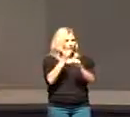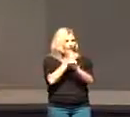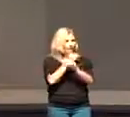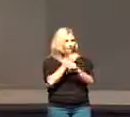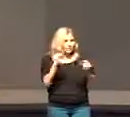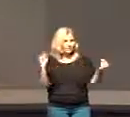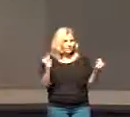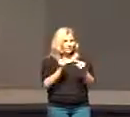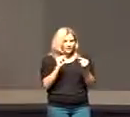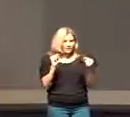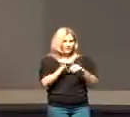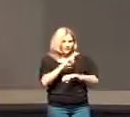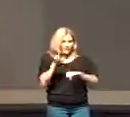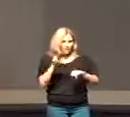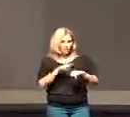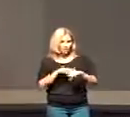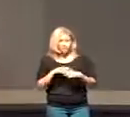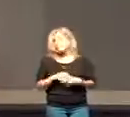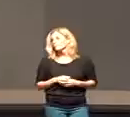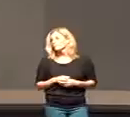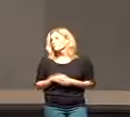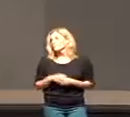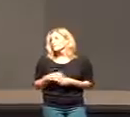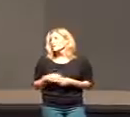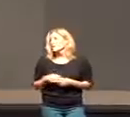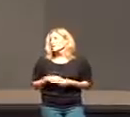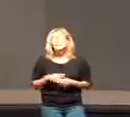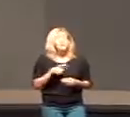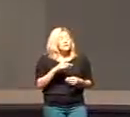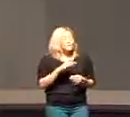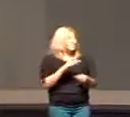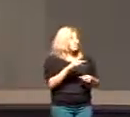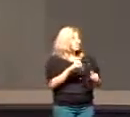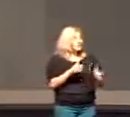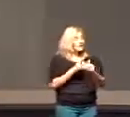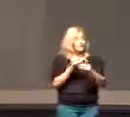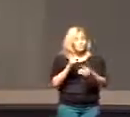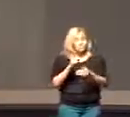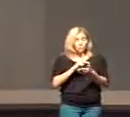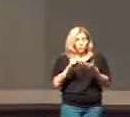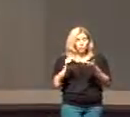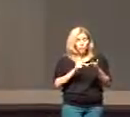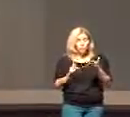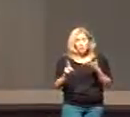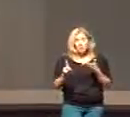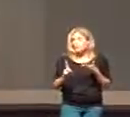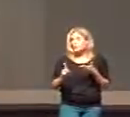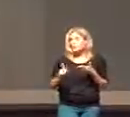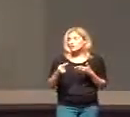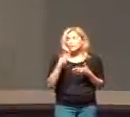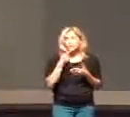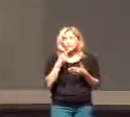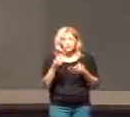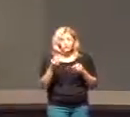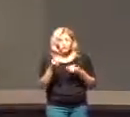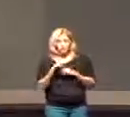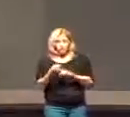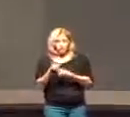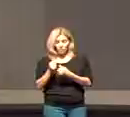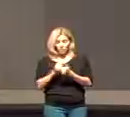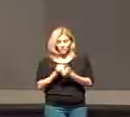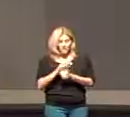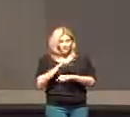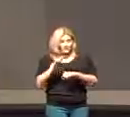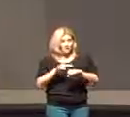this sinful nature as matter of fact the apostle Paul autobiographically shares this struggle with his